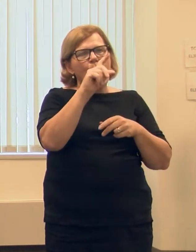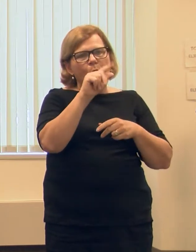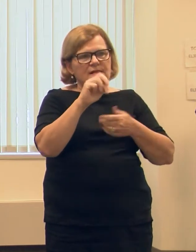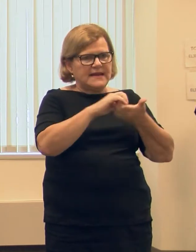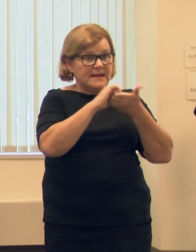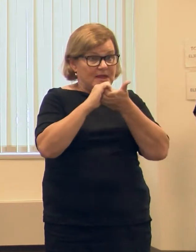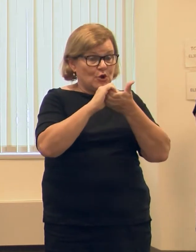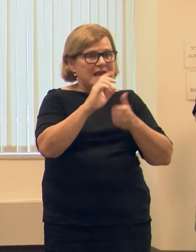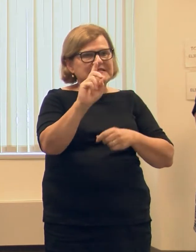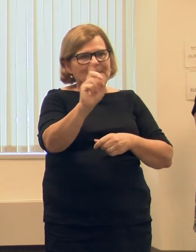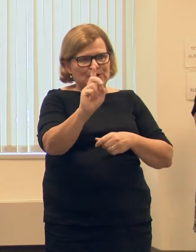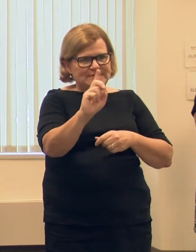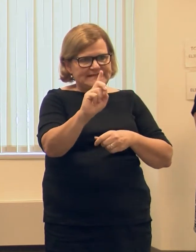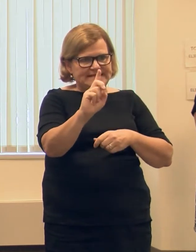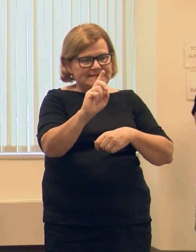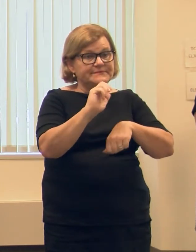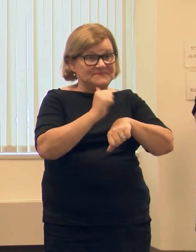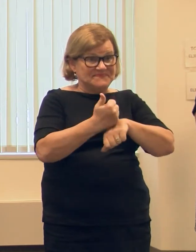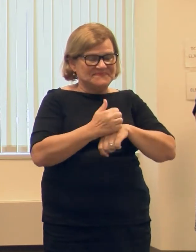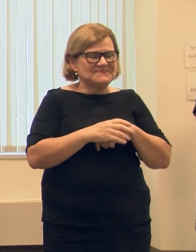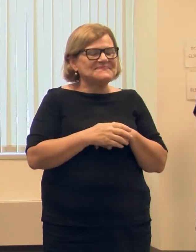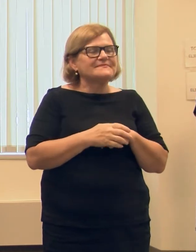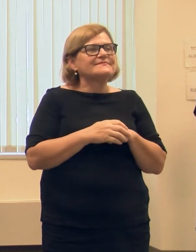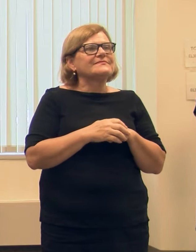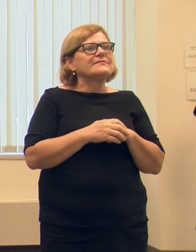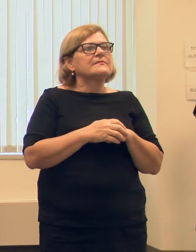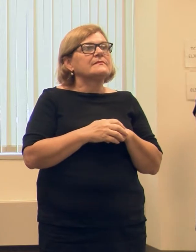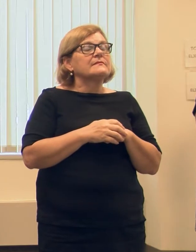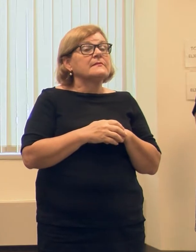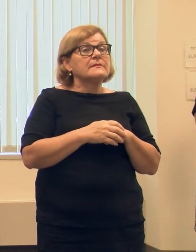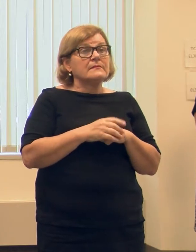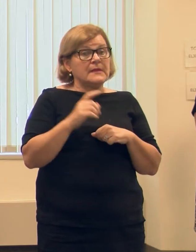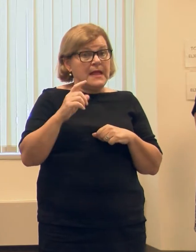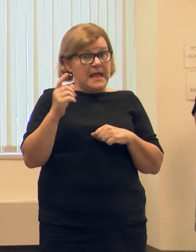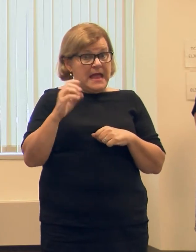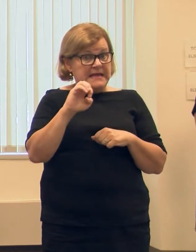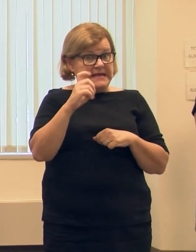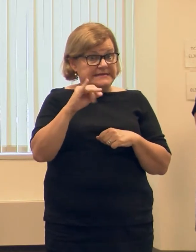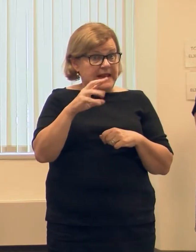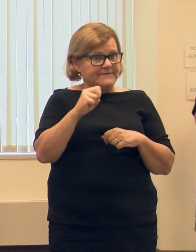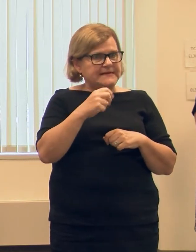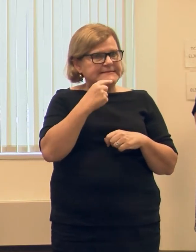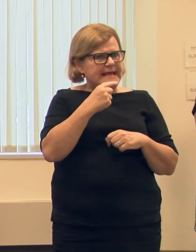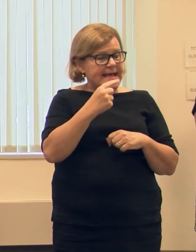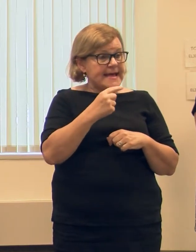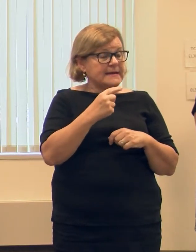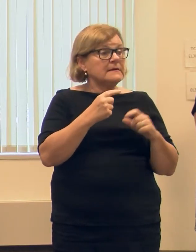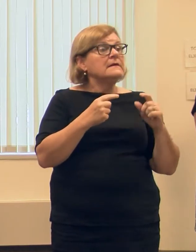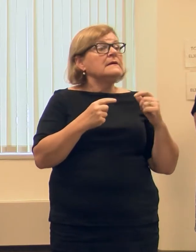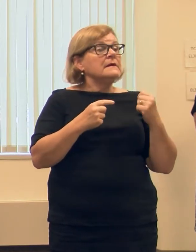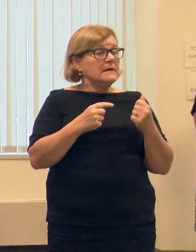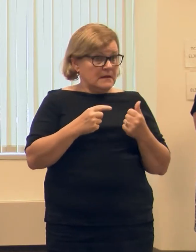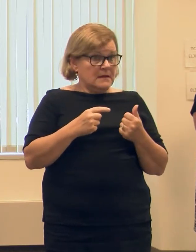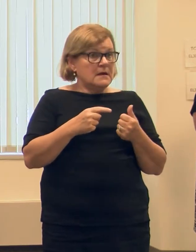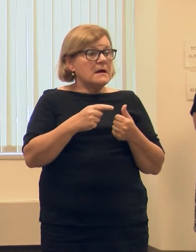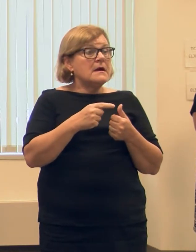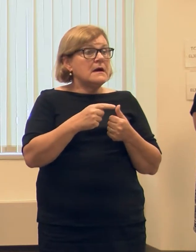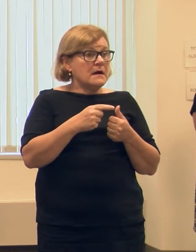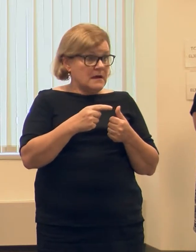Democracy Initiative. As Executive Coulter summarized, that aside from the